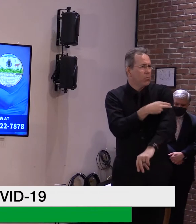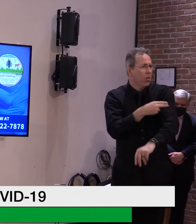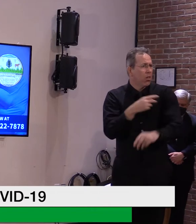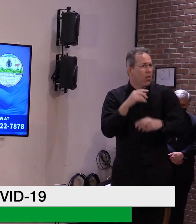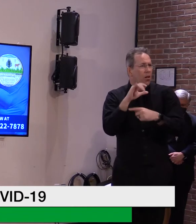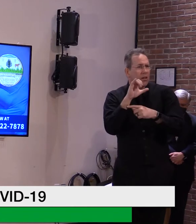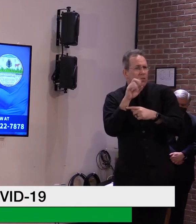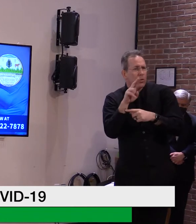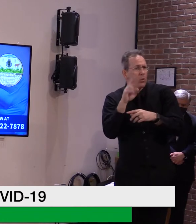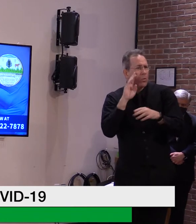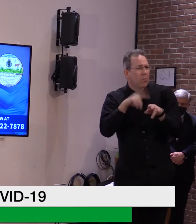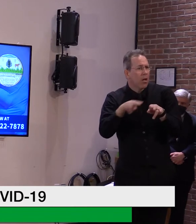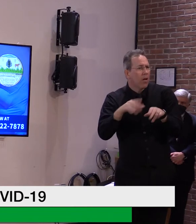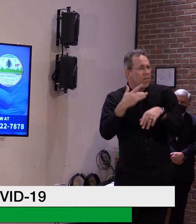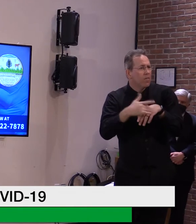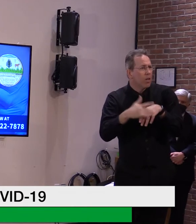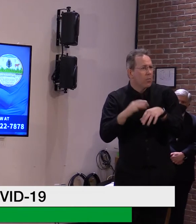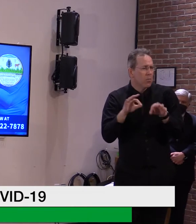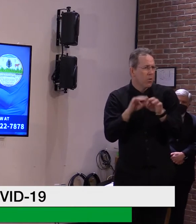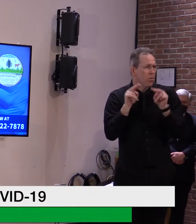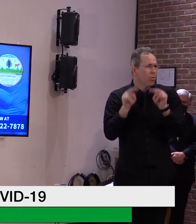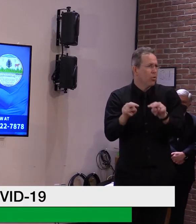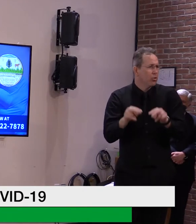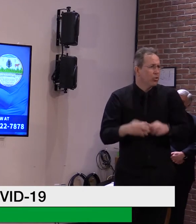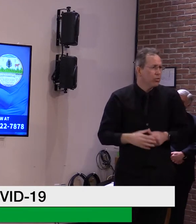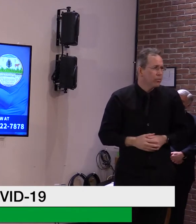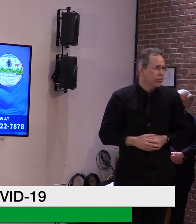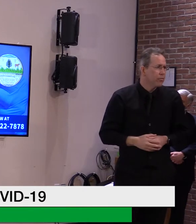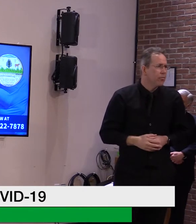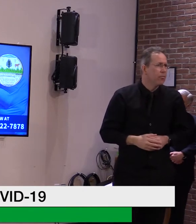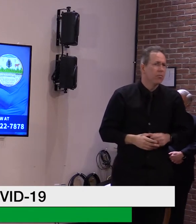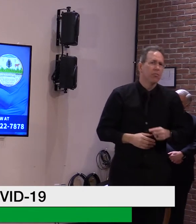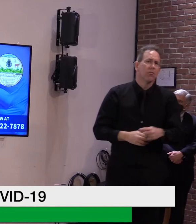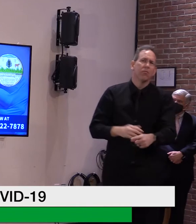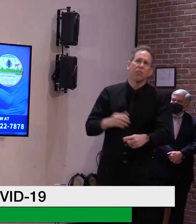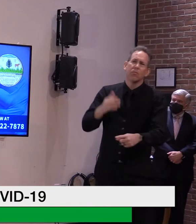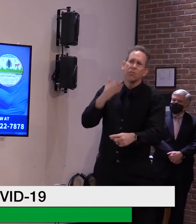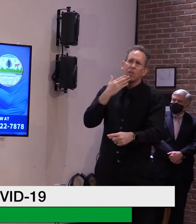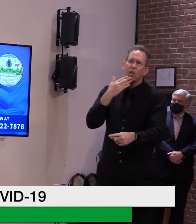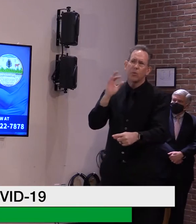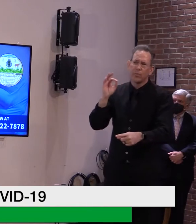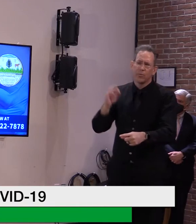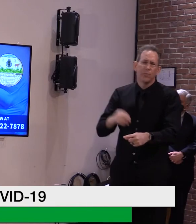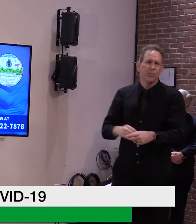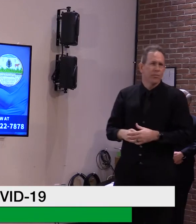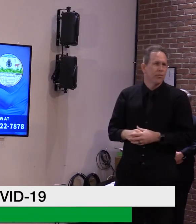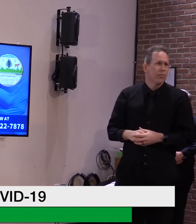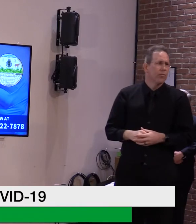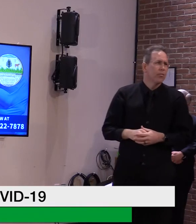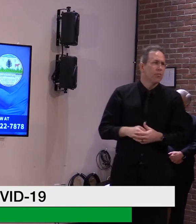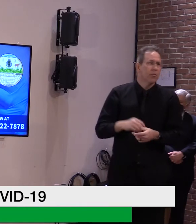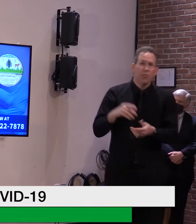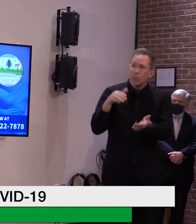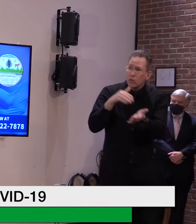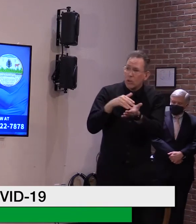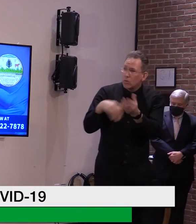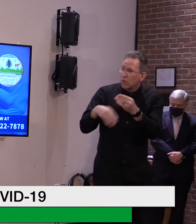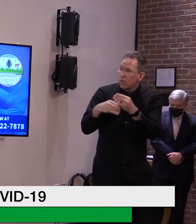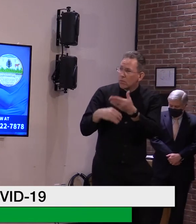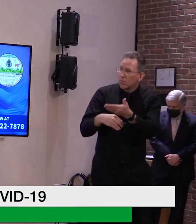Uh, okay. Thank you. Anything to add? Dr. Levine or Commissioner Pichak? Dr. Levine?